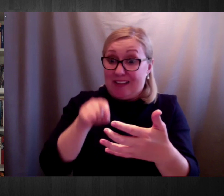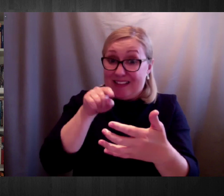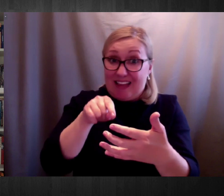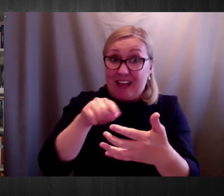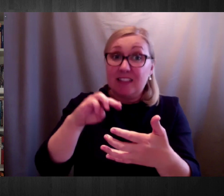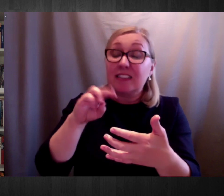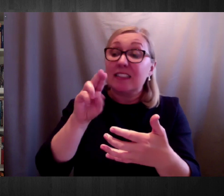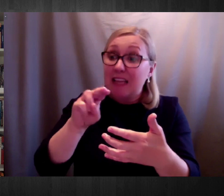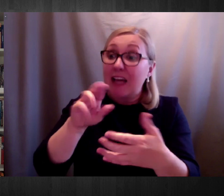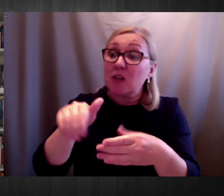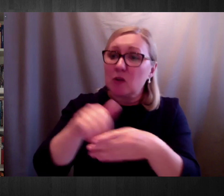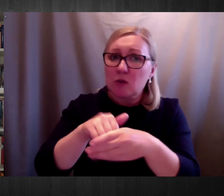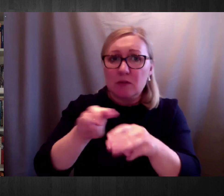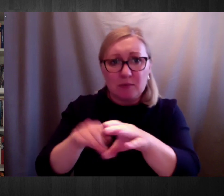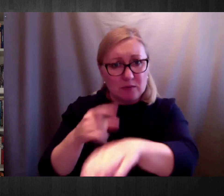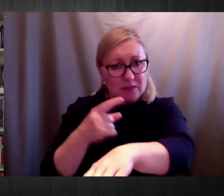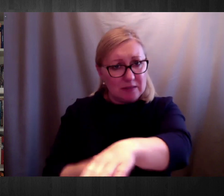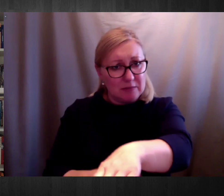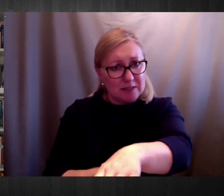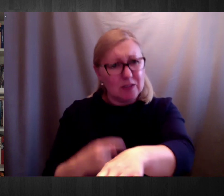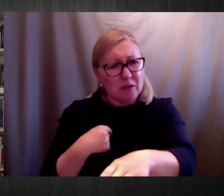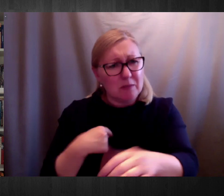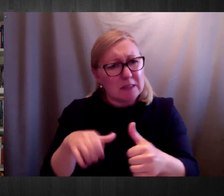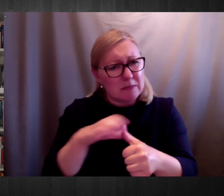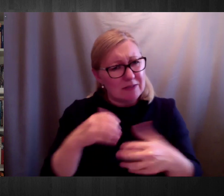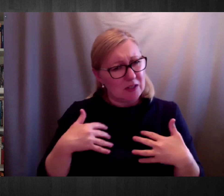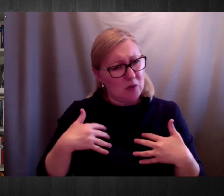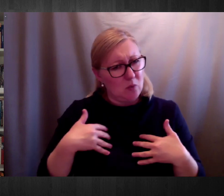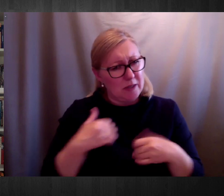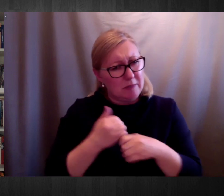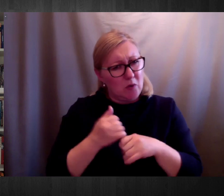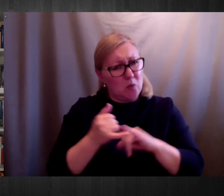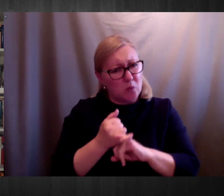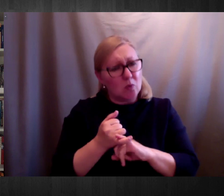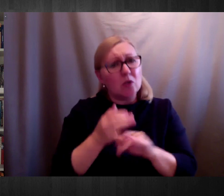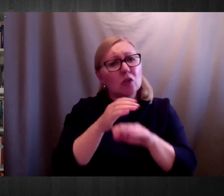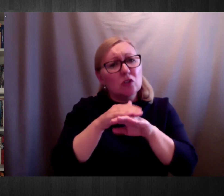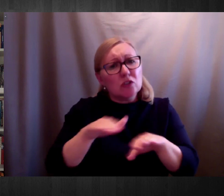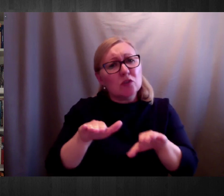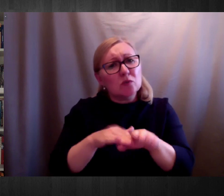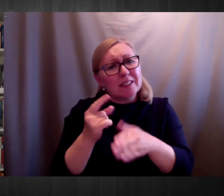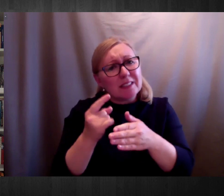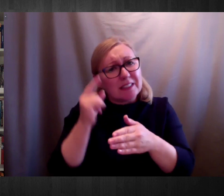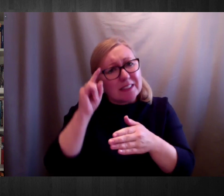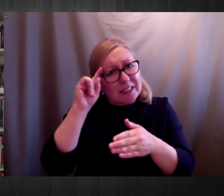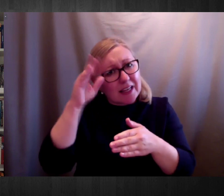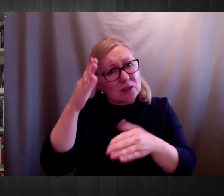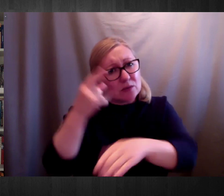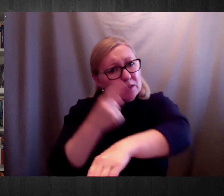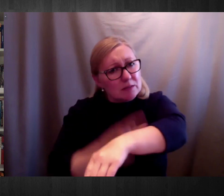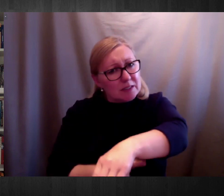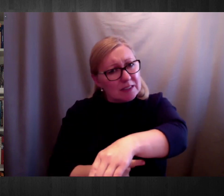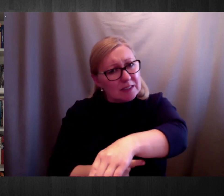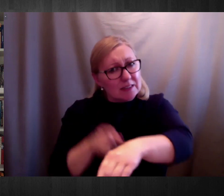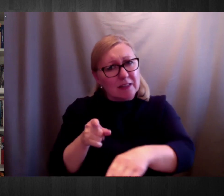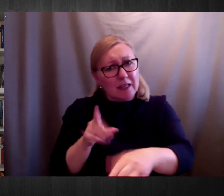concerned about children with intellectual disabilities in school, for instance. I wasn't sure if I got the